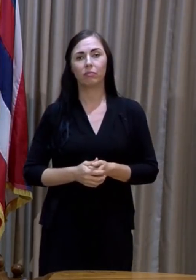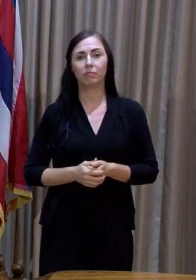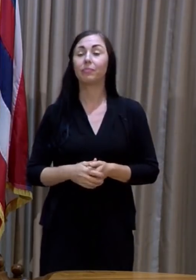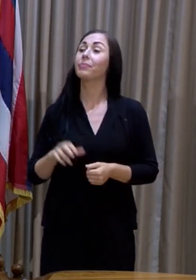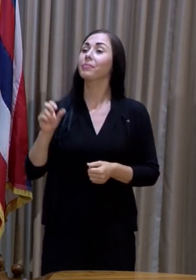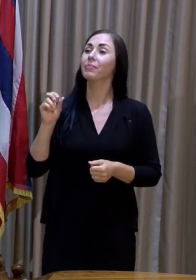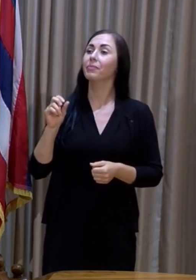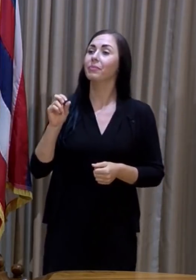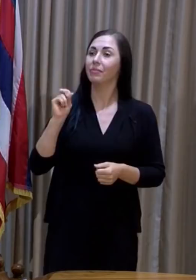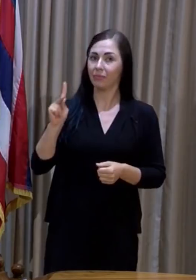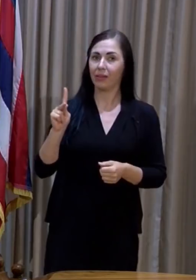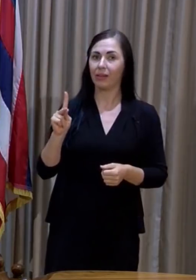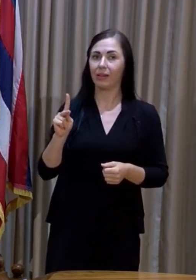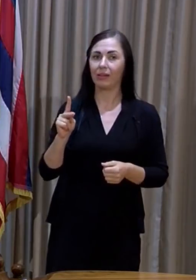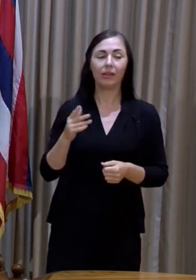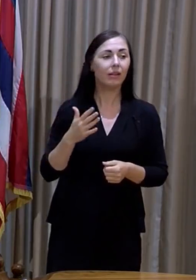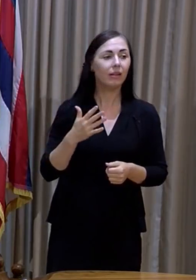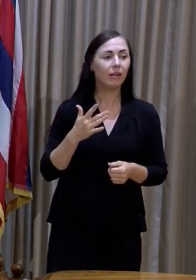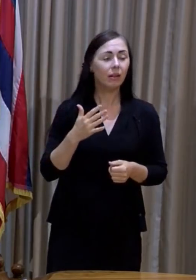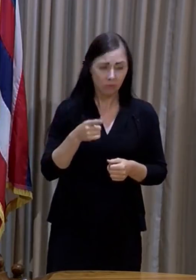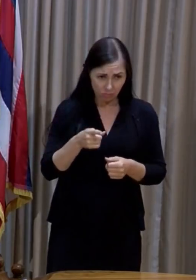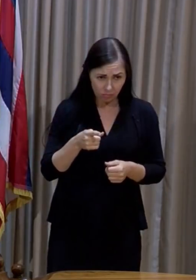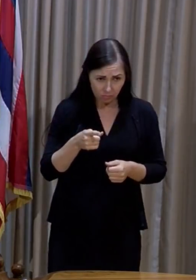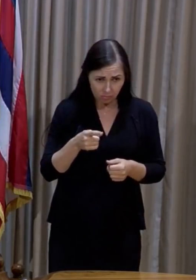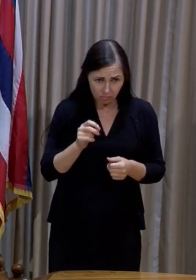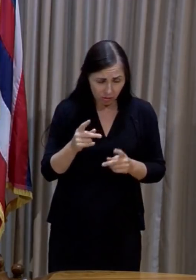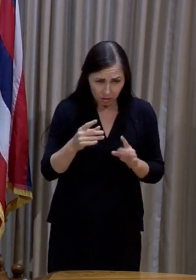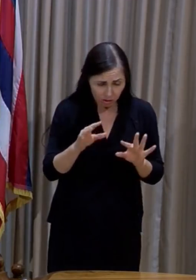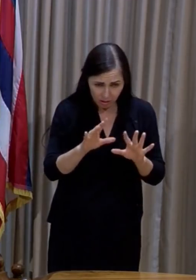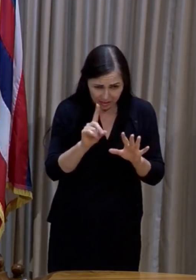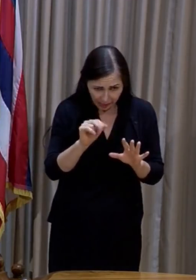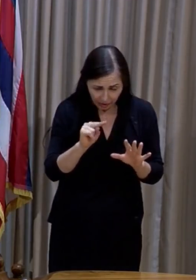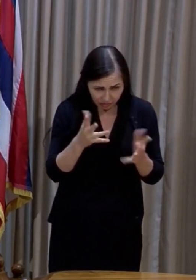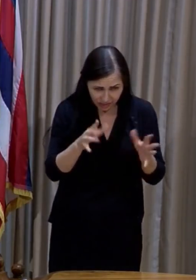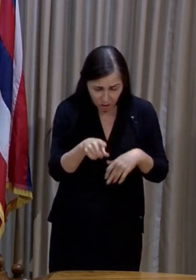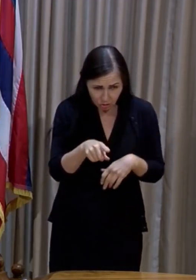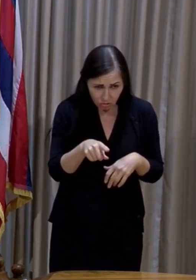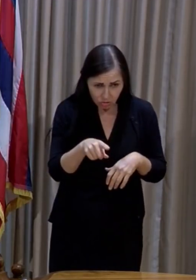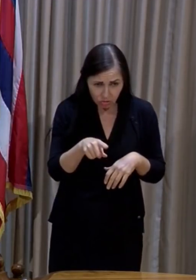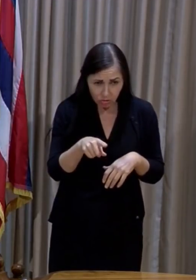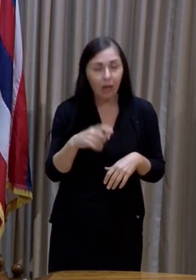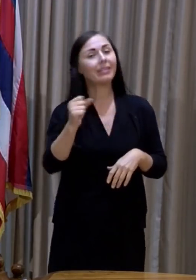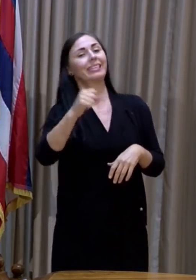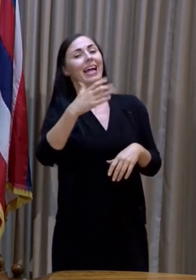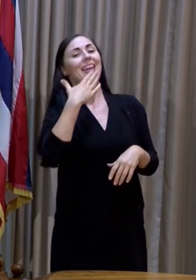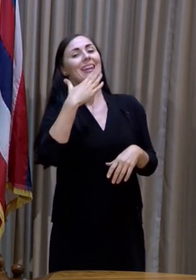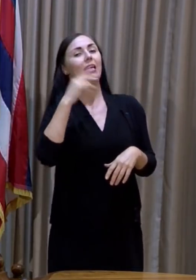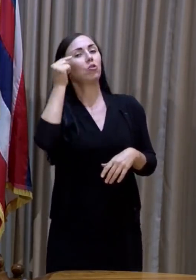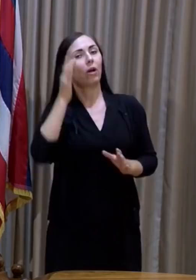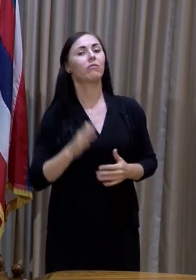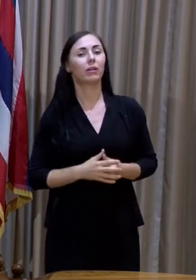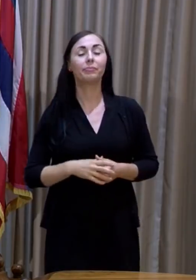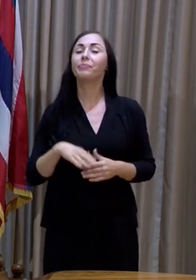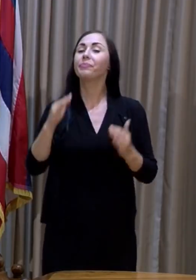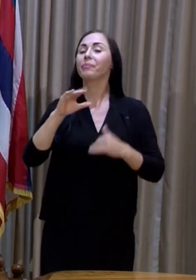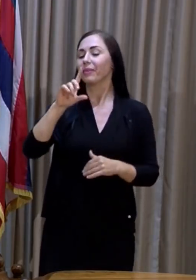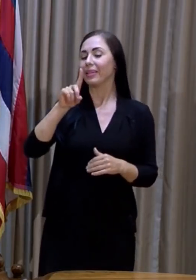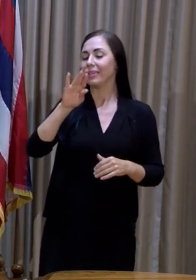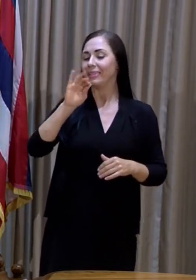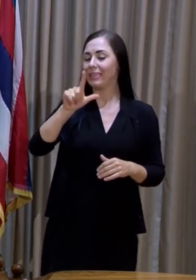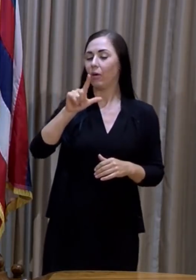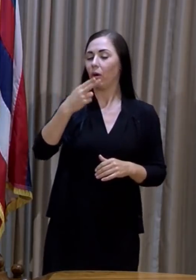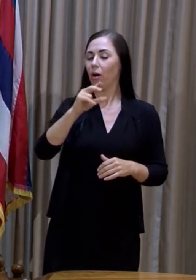Okay, well, we'll go with a couple of things. Are you okay, Dan? Yes, thank you, Daryl. Okay, Daryl Huff,